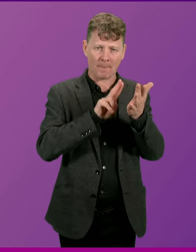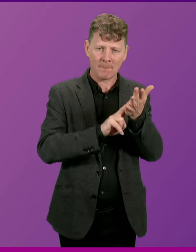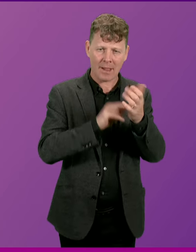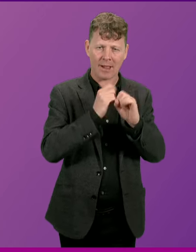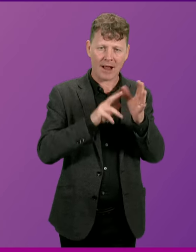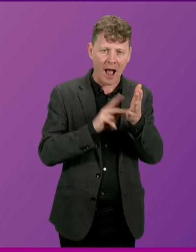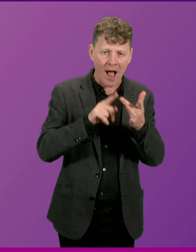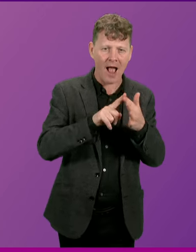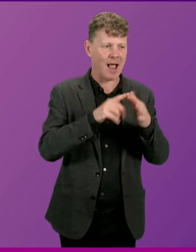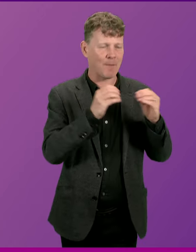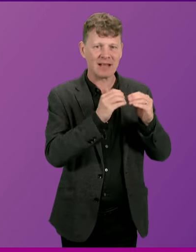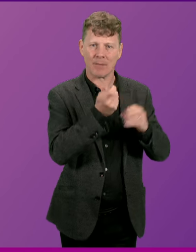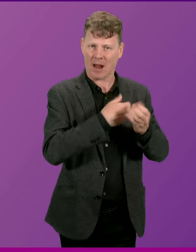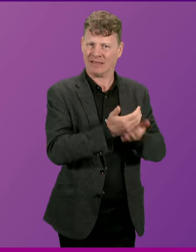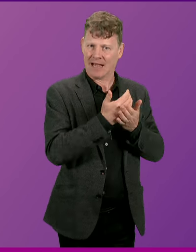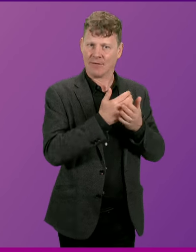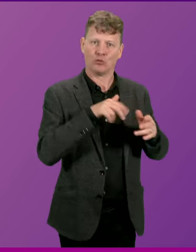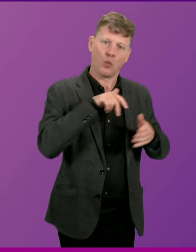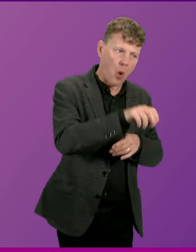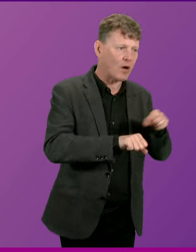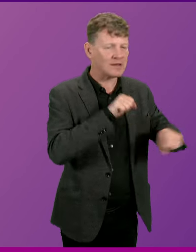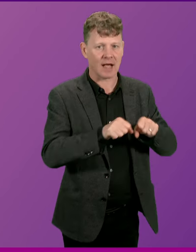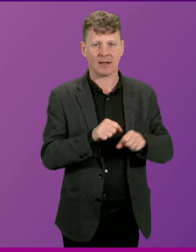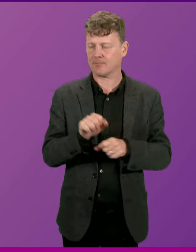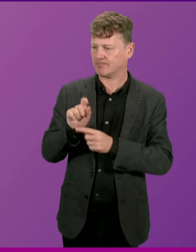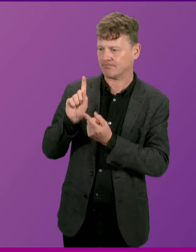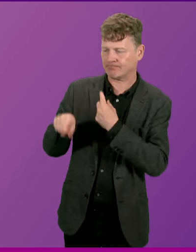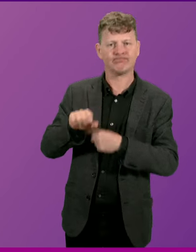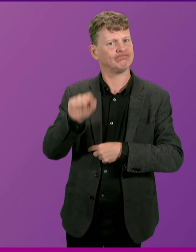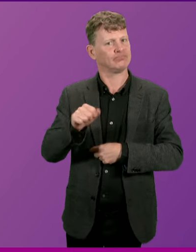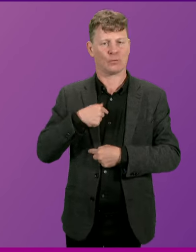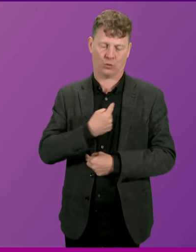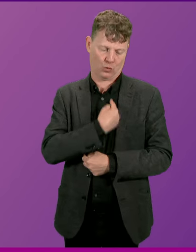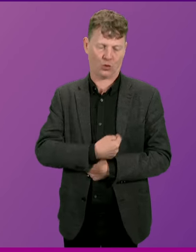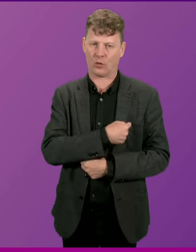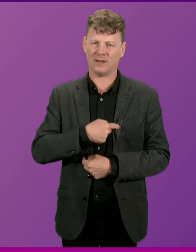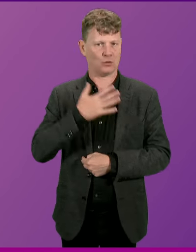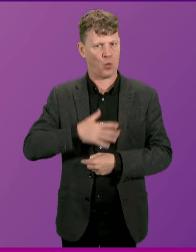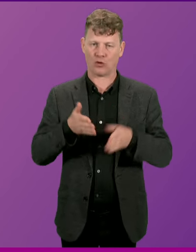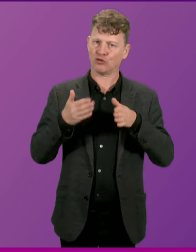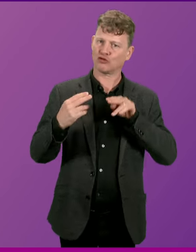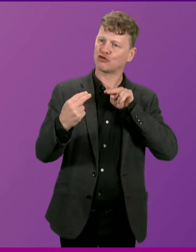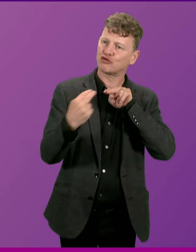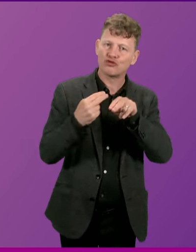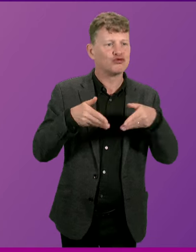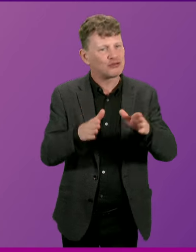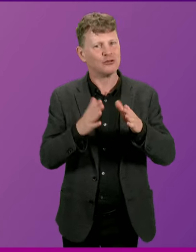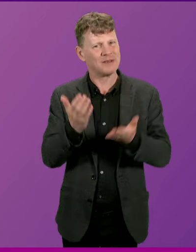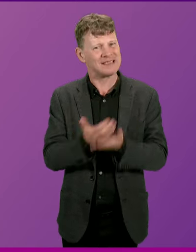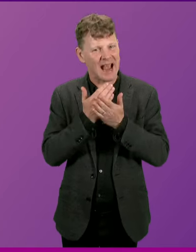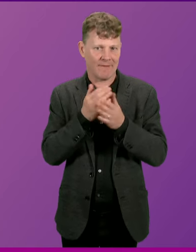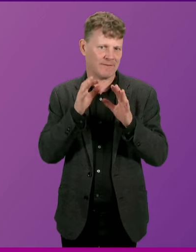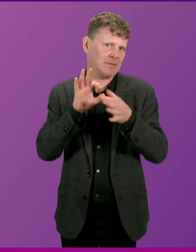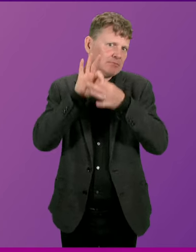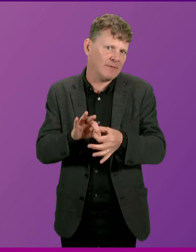cycle? Deputy First Minister. Well, we are absolutely committed to making our streets safer, particularly for young people and particularly in and